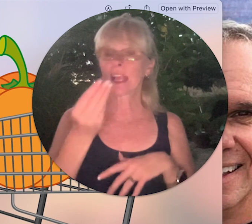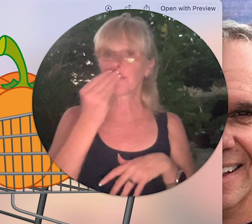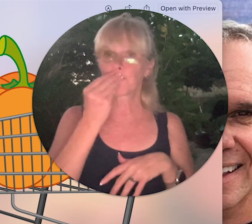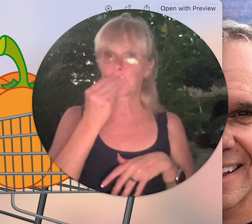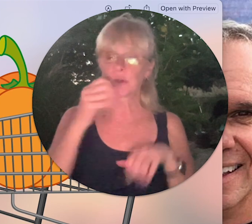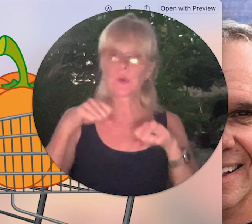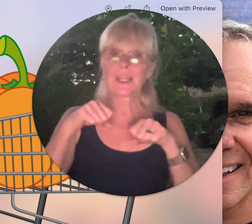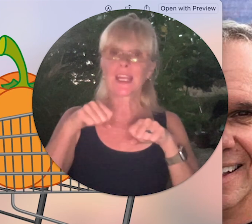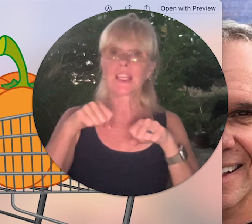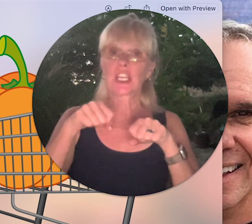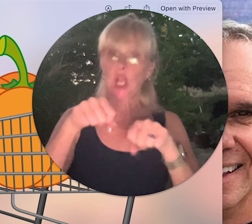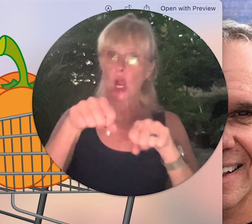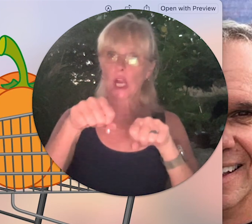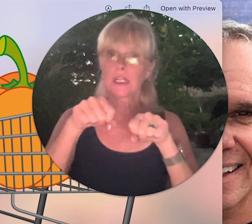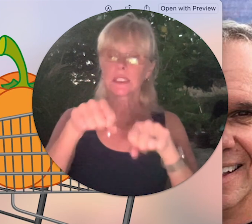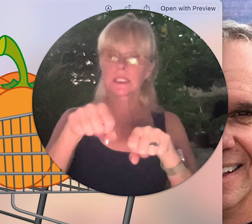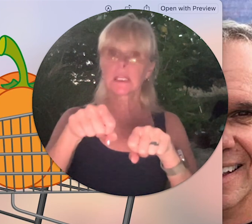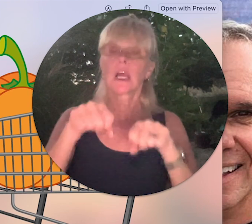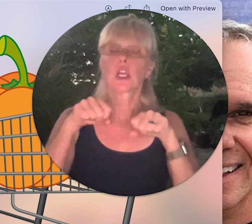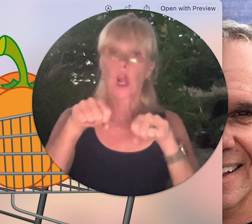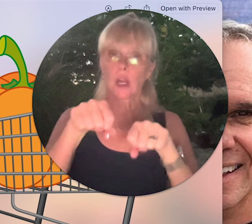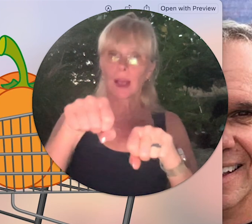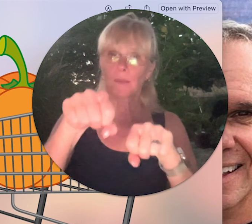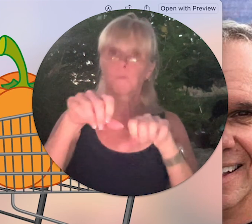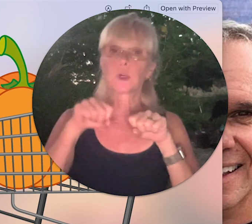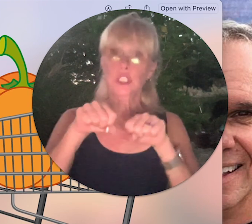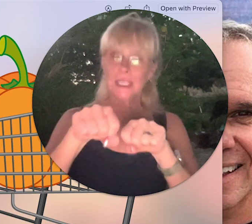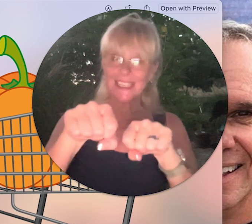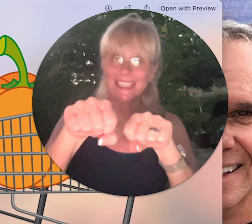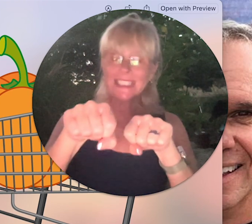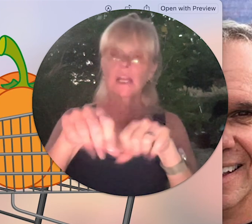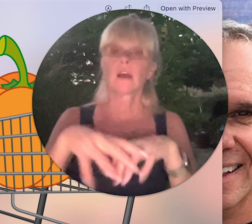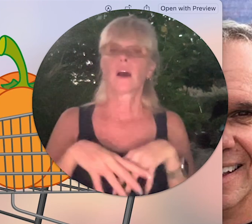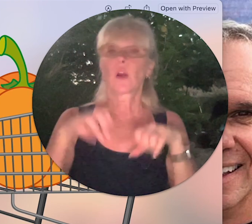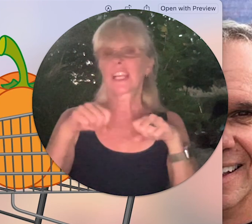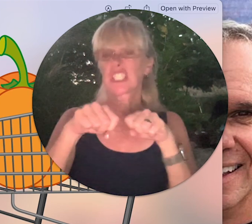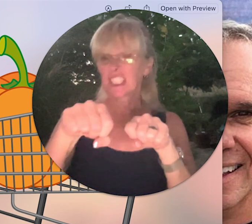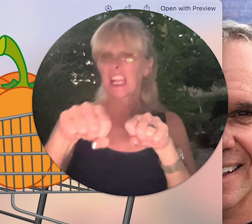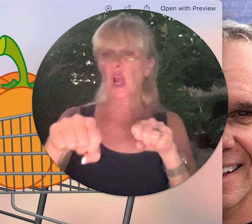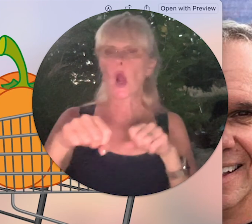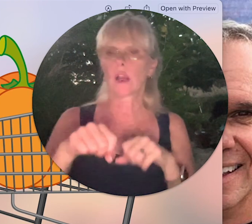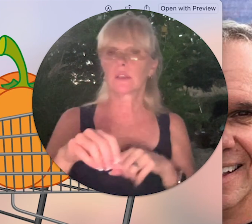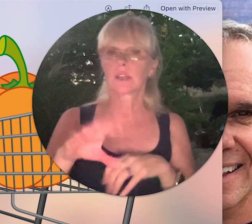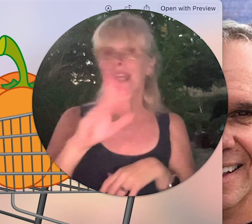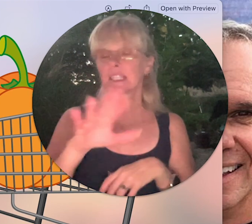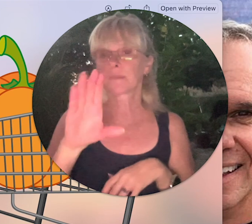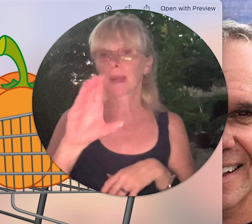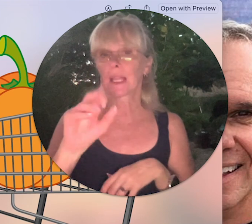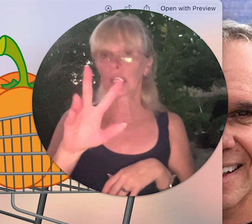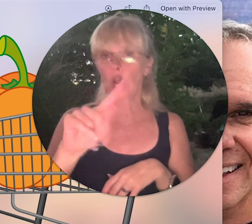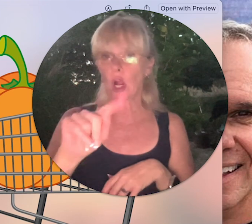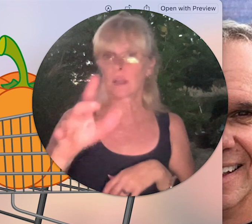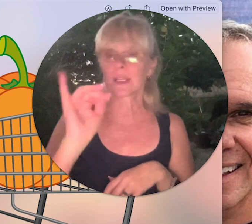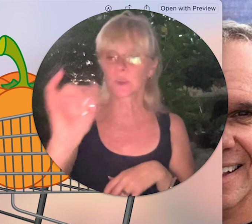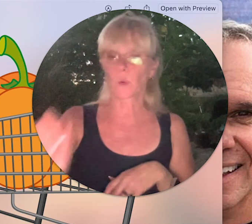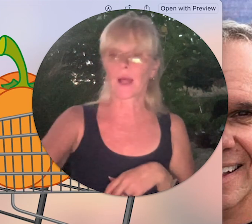food and then cart cart I'm pushing it or I could just say cart I could spell it cart as well